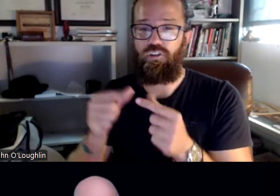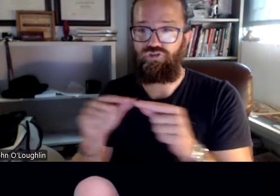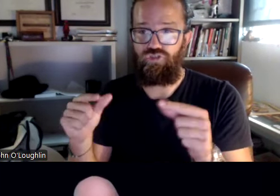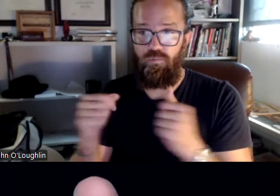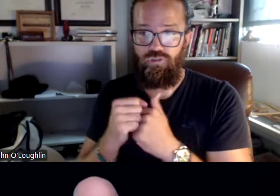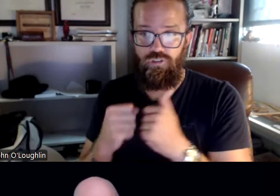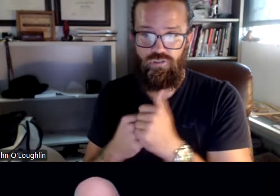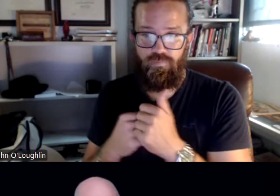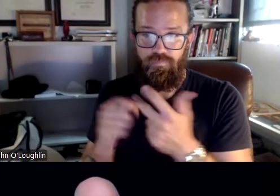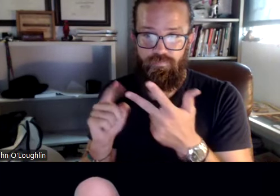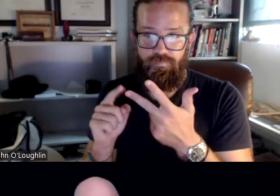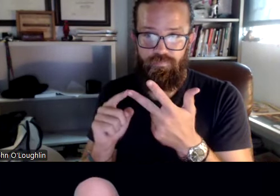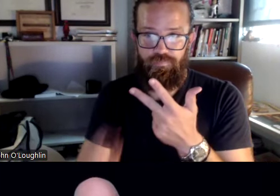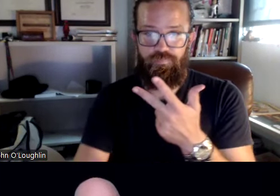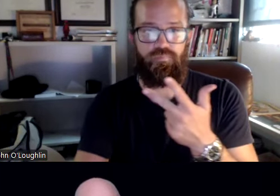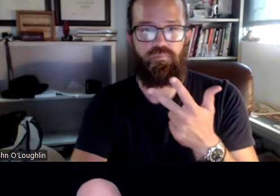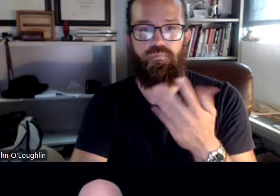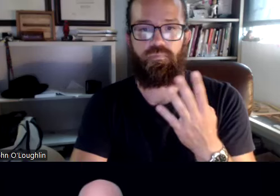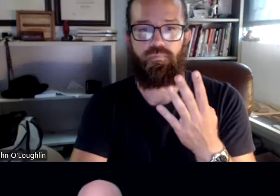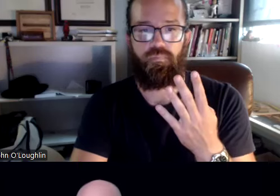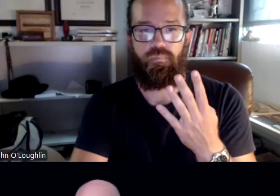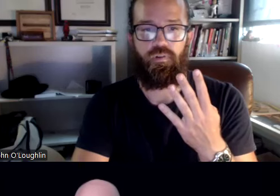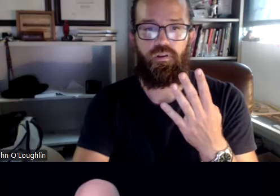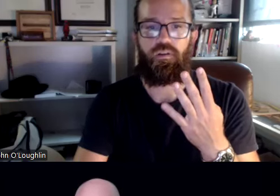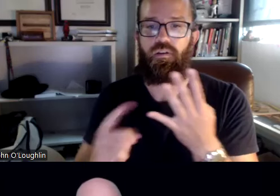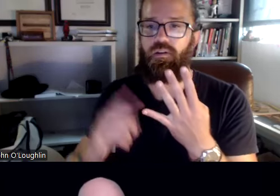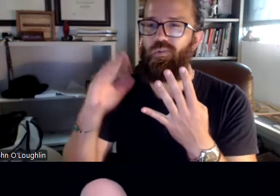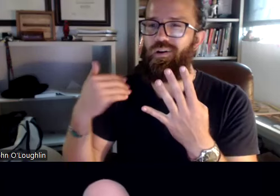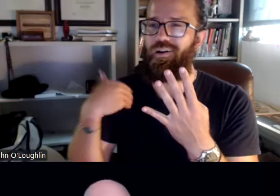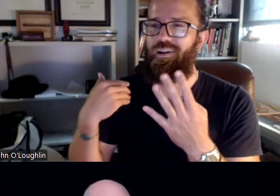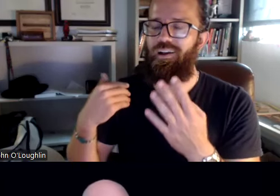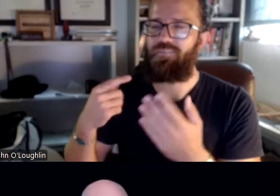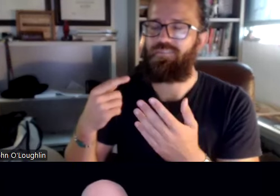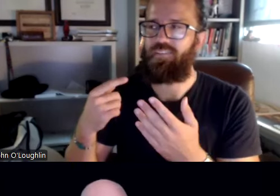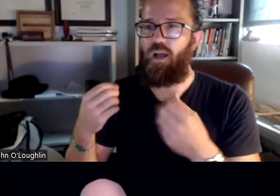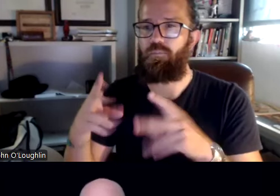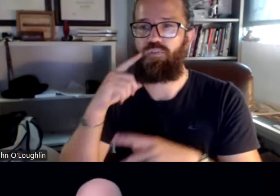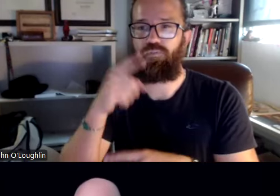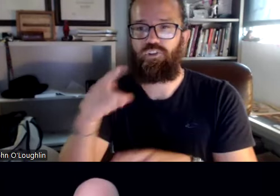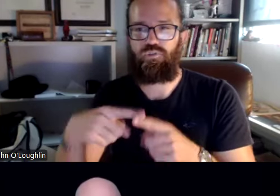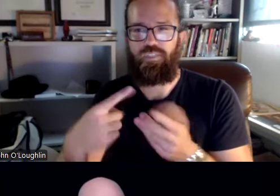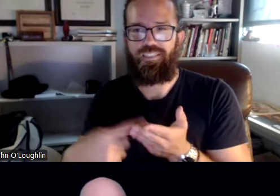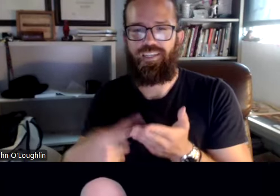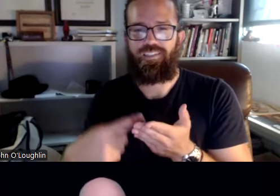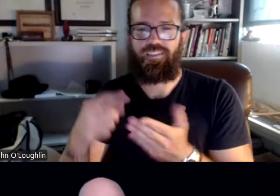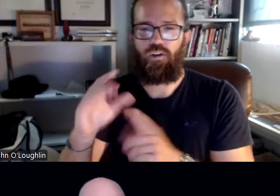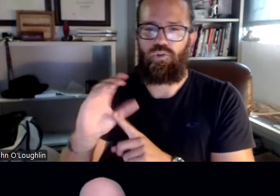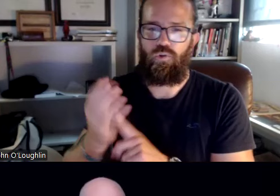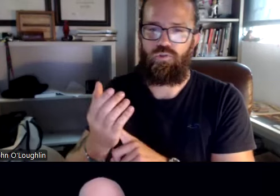to be able to understand basic grammatical structures or use simple grammar structures and also